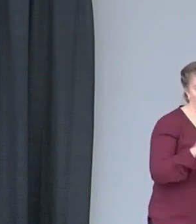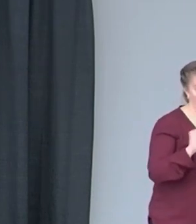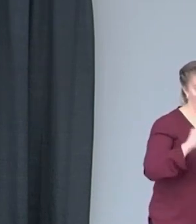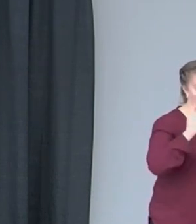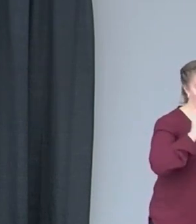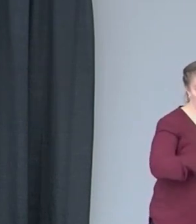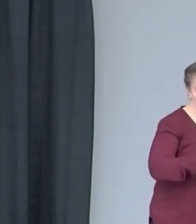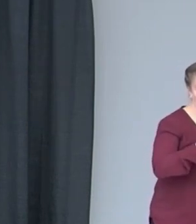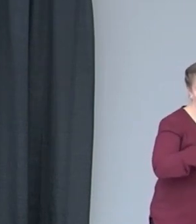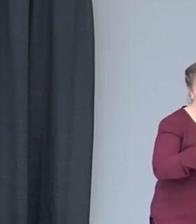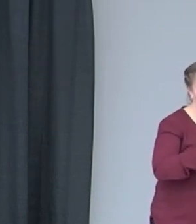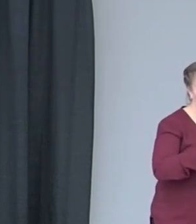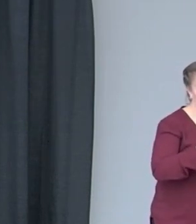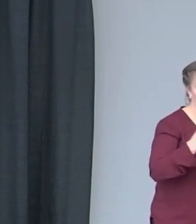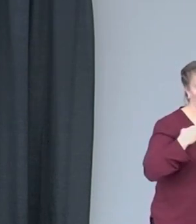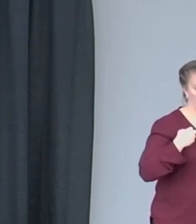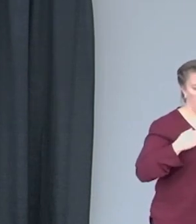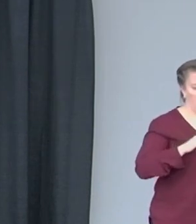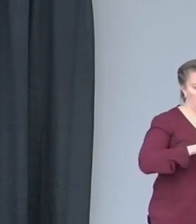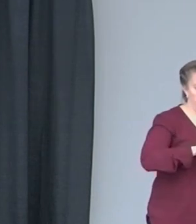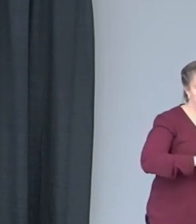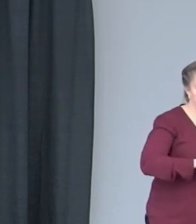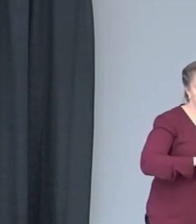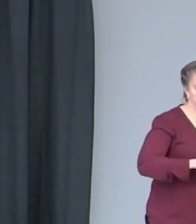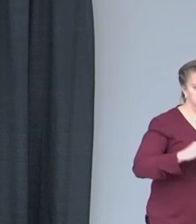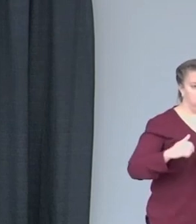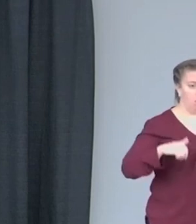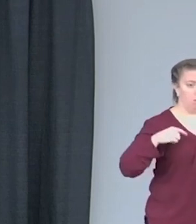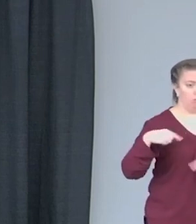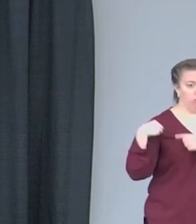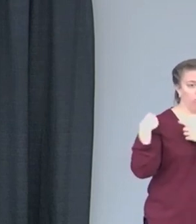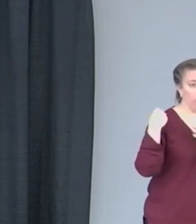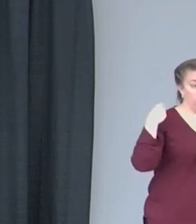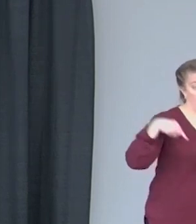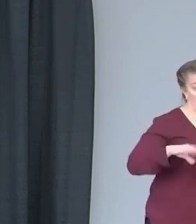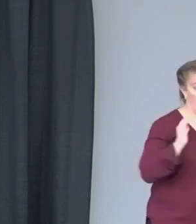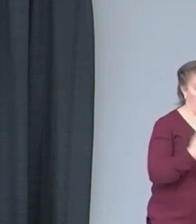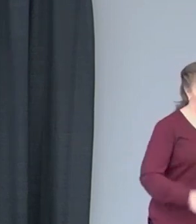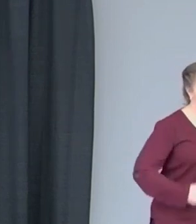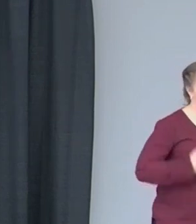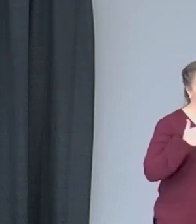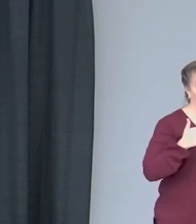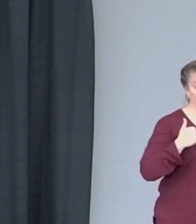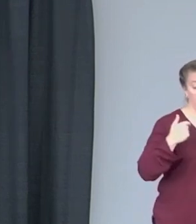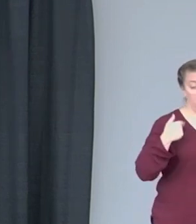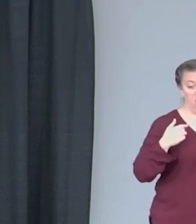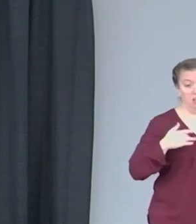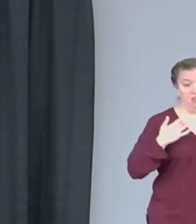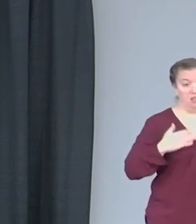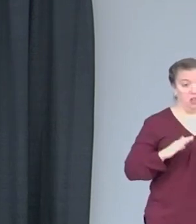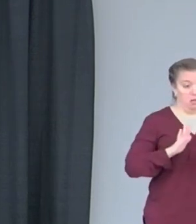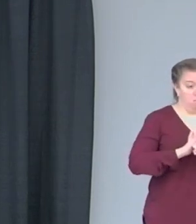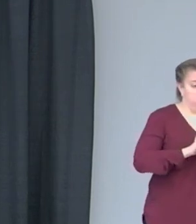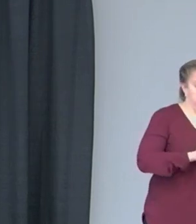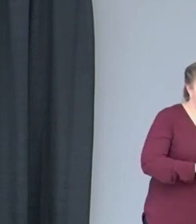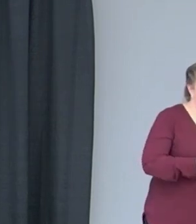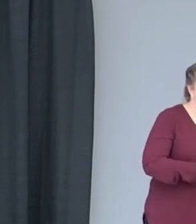find ourselves being defeated the rest of our lives. And so I was literally defeated just mentally.